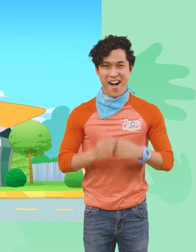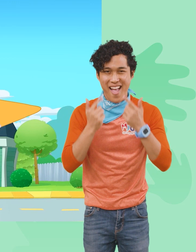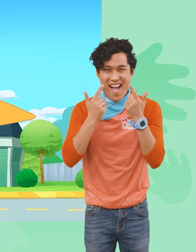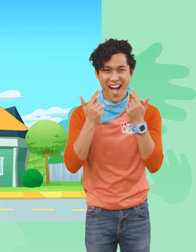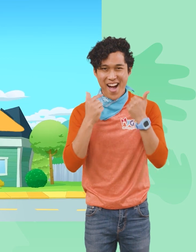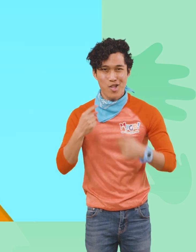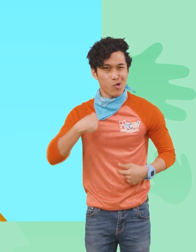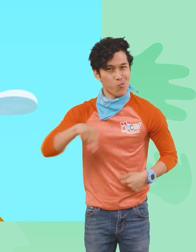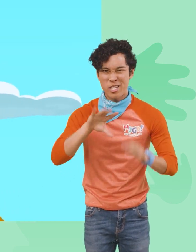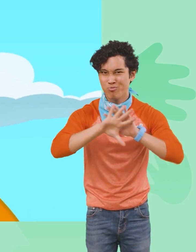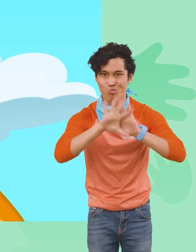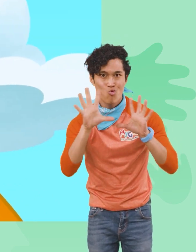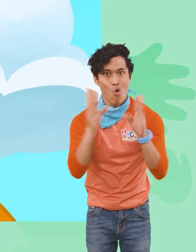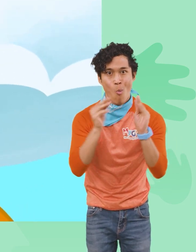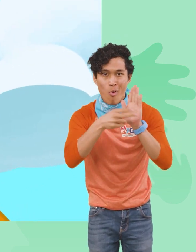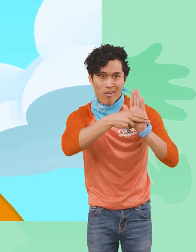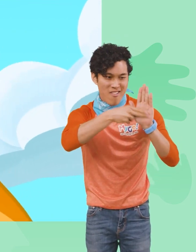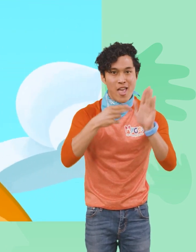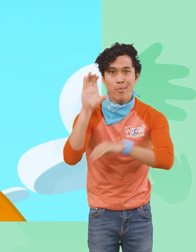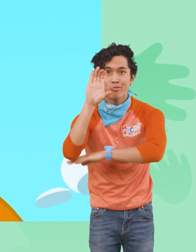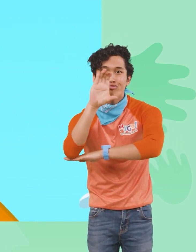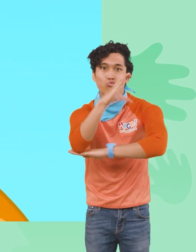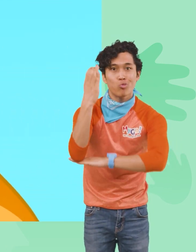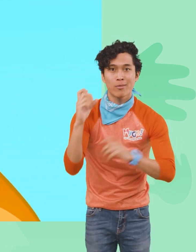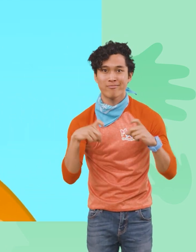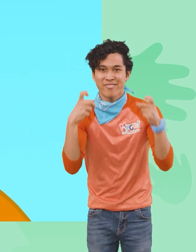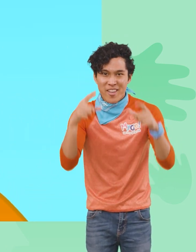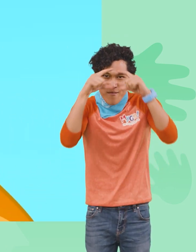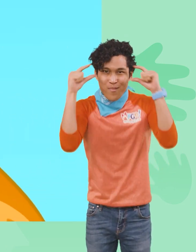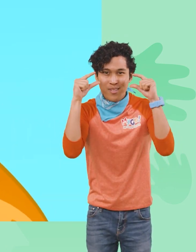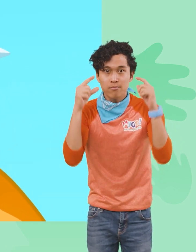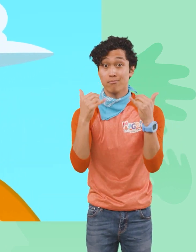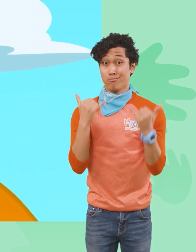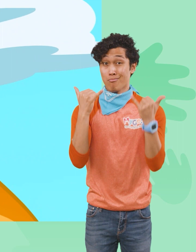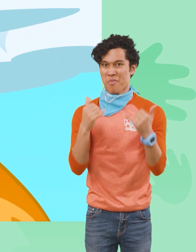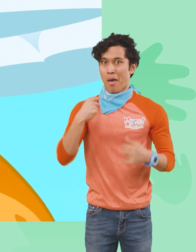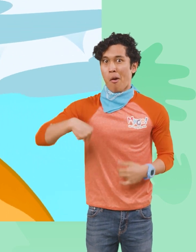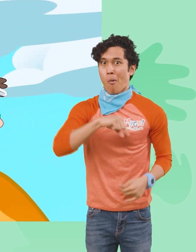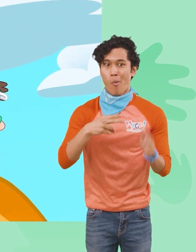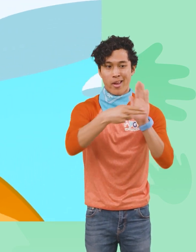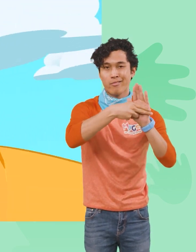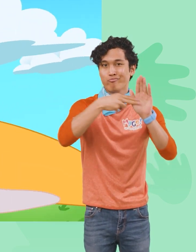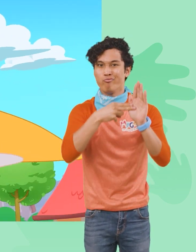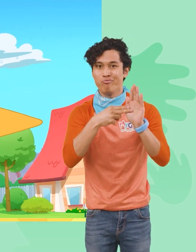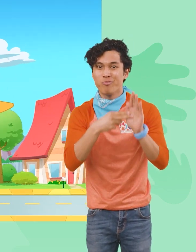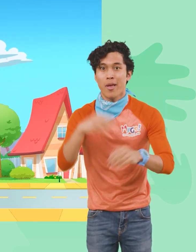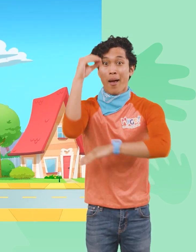We are no longer the Christmas Peasant Bandits Now, we are the Dino